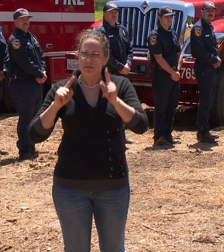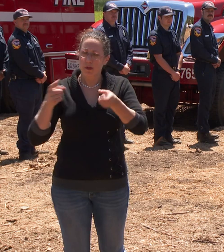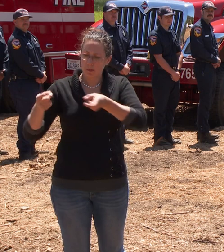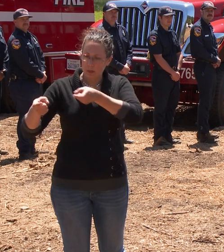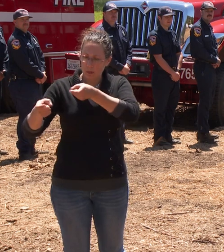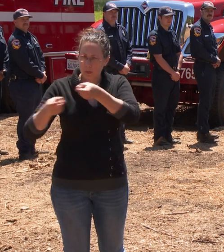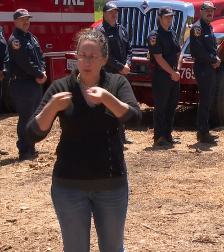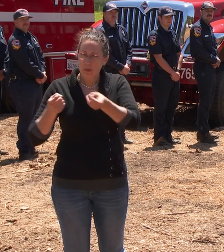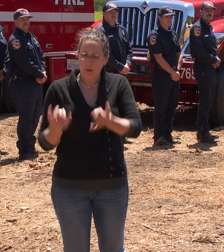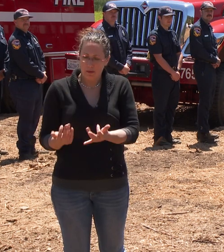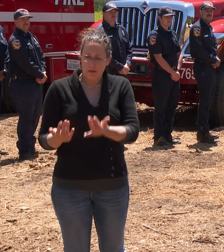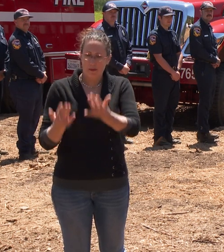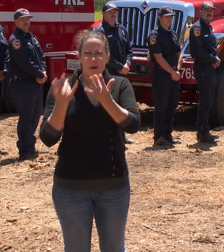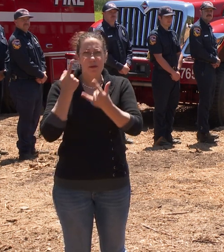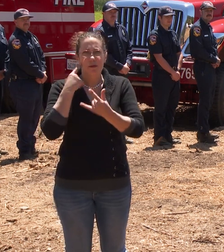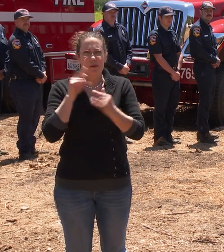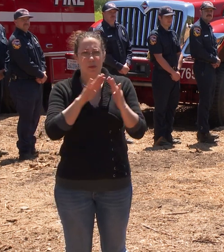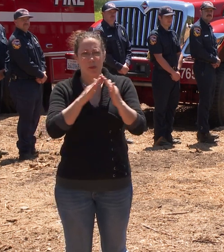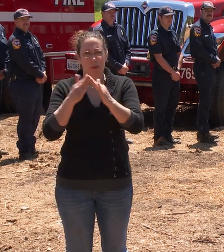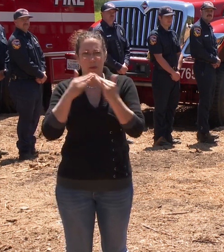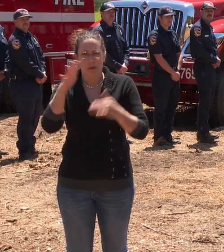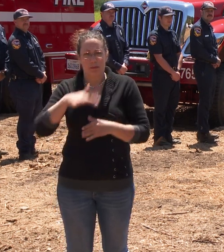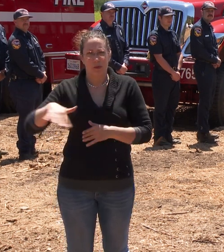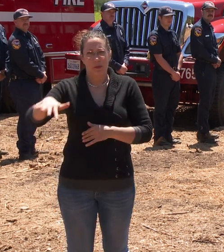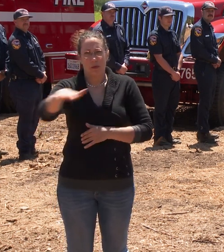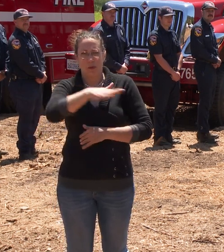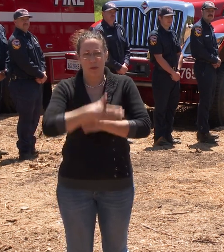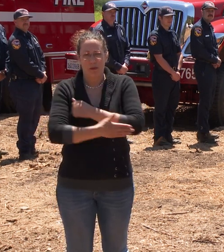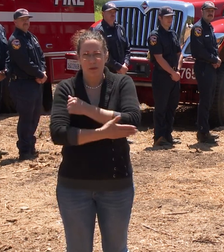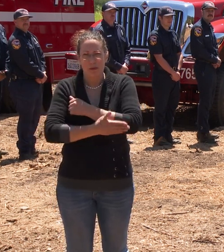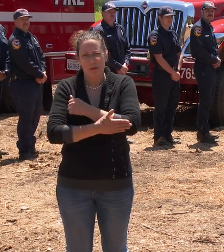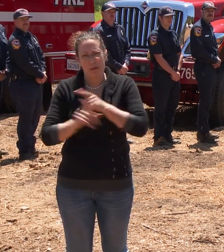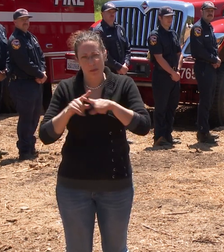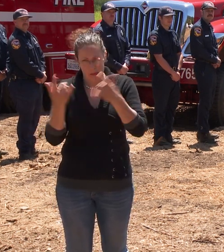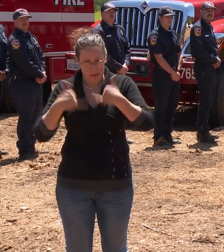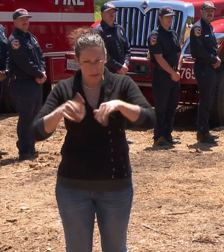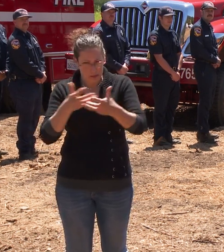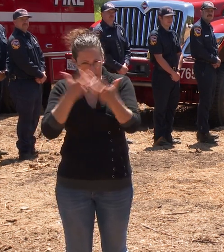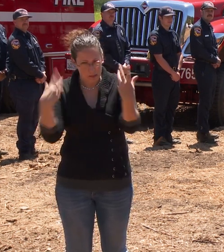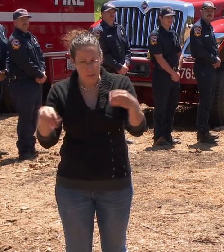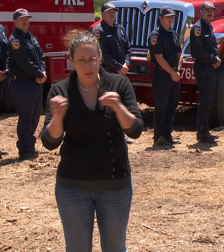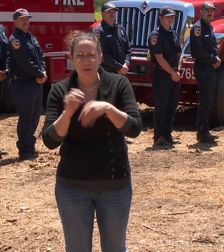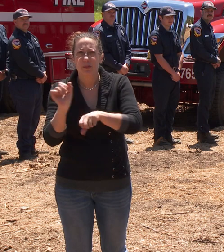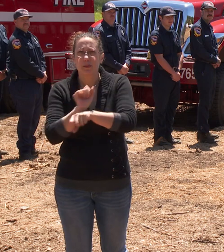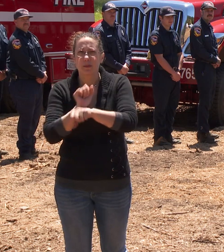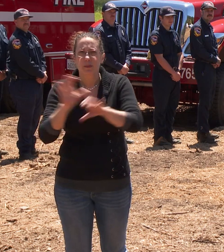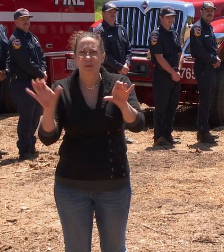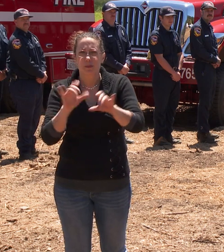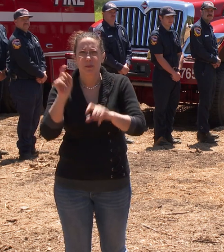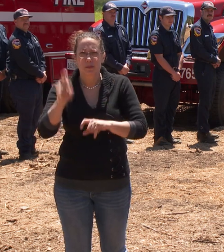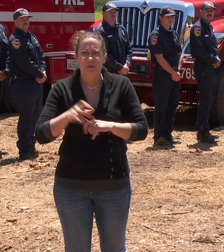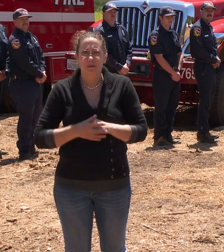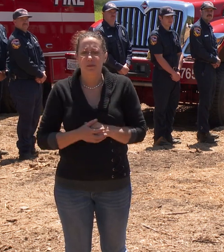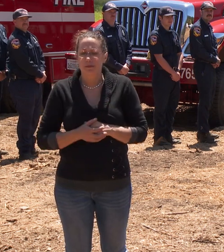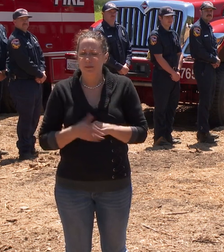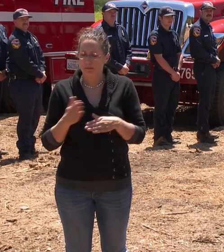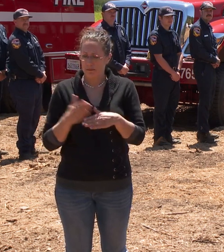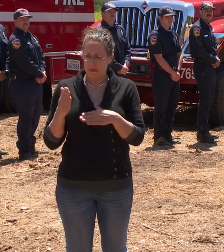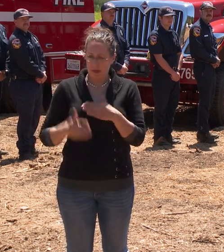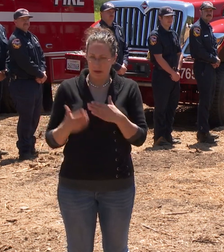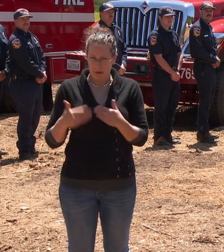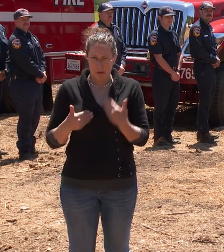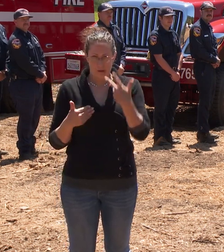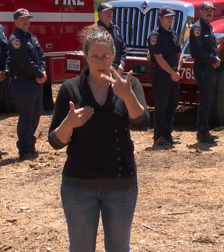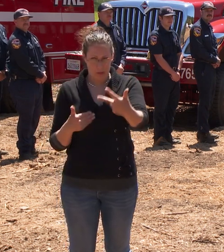the threat of wildfire to neighboring communities throughout our county, but we still have much work to do. In closing, I'd like to offer three